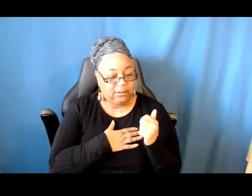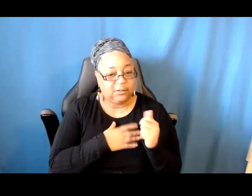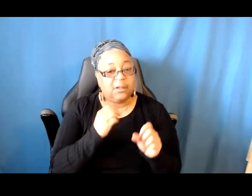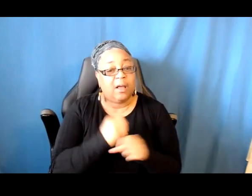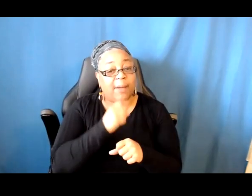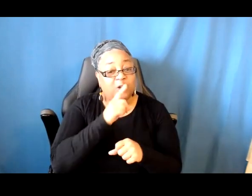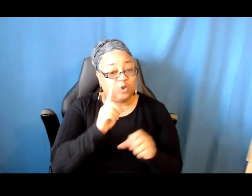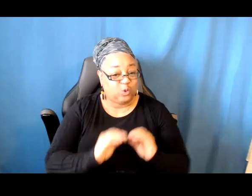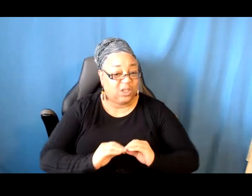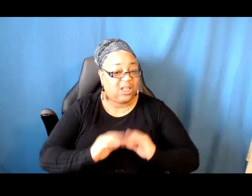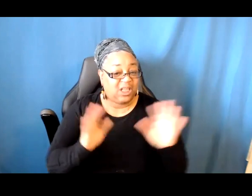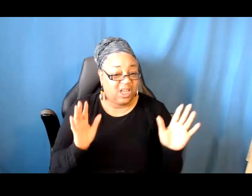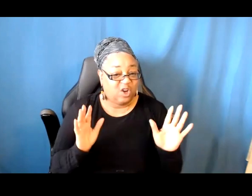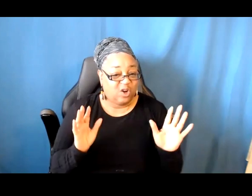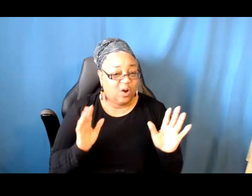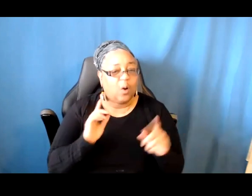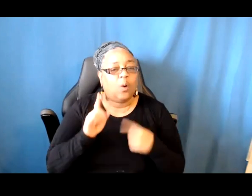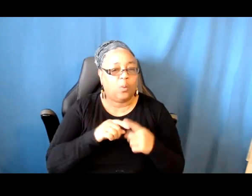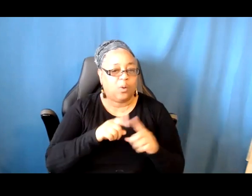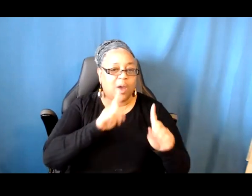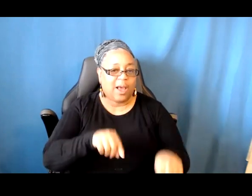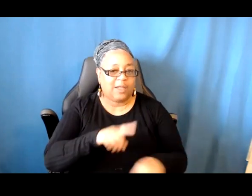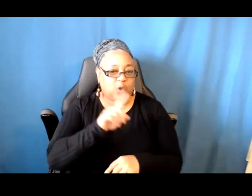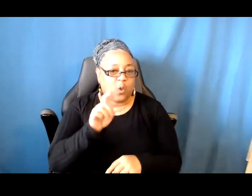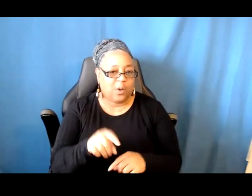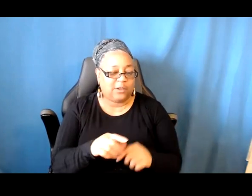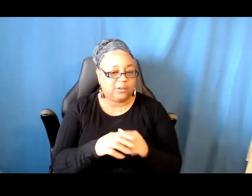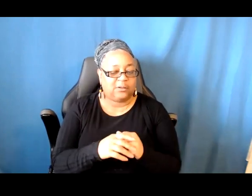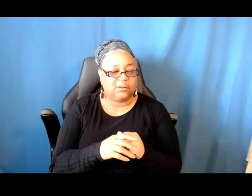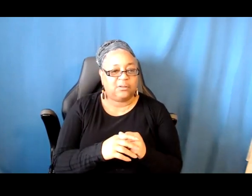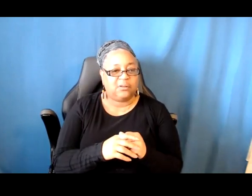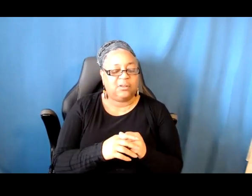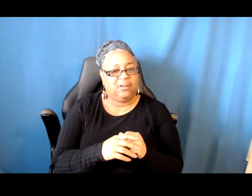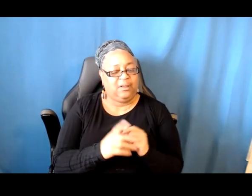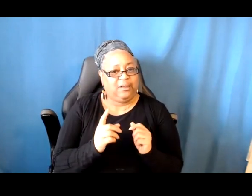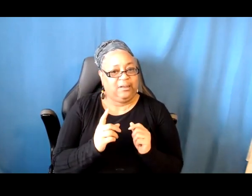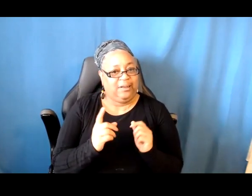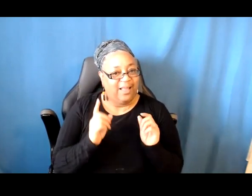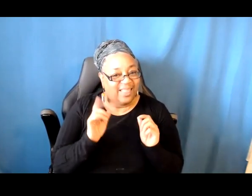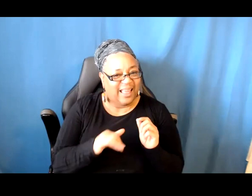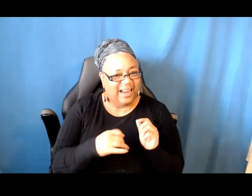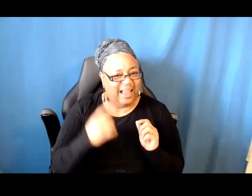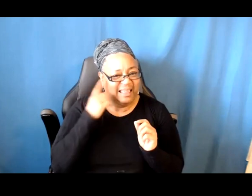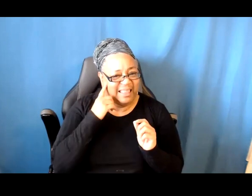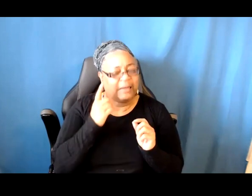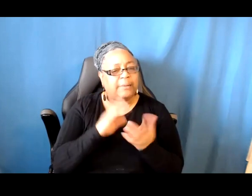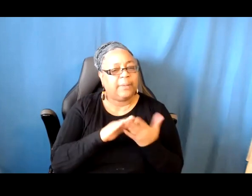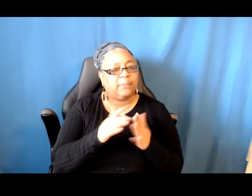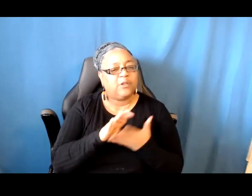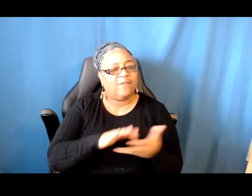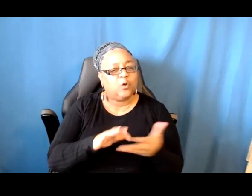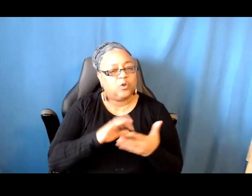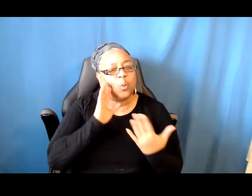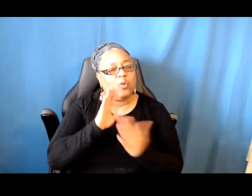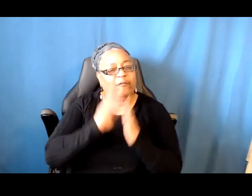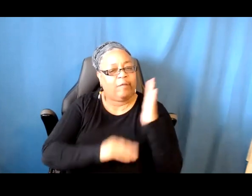you can in answering the questions. Something that I think can get confusing when you're filling out an application